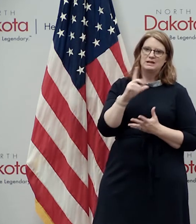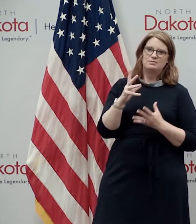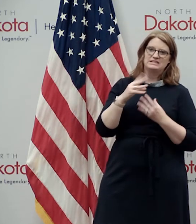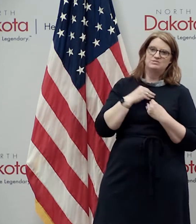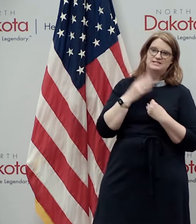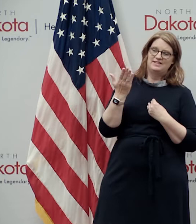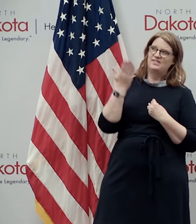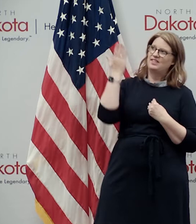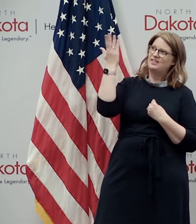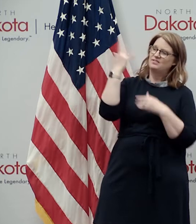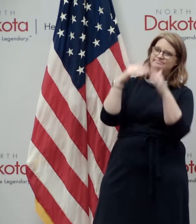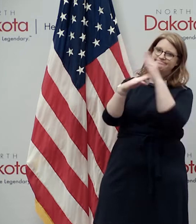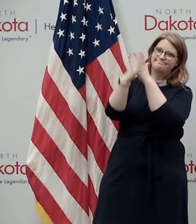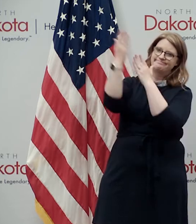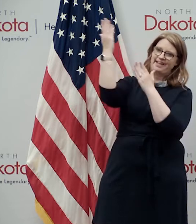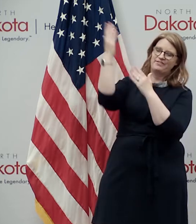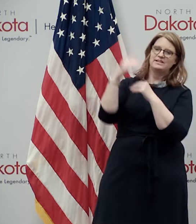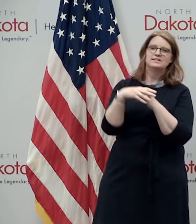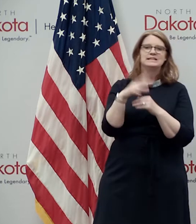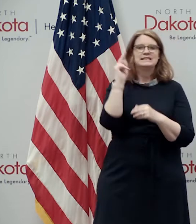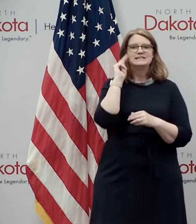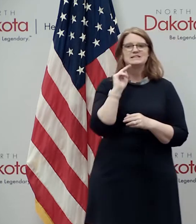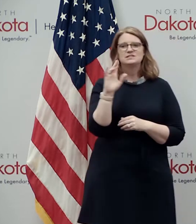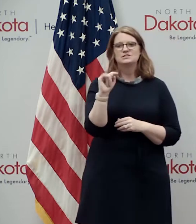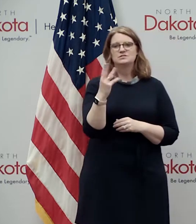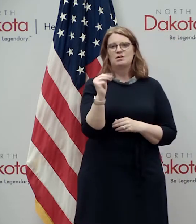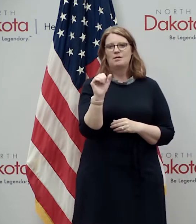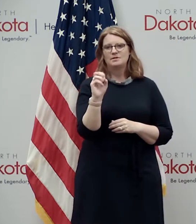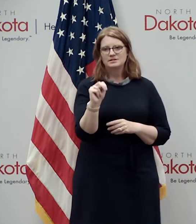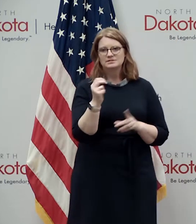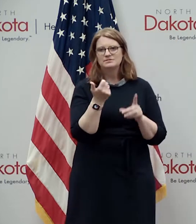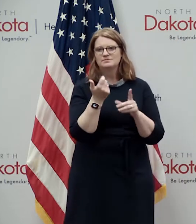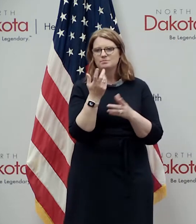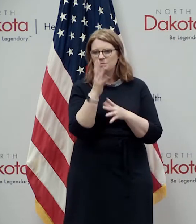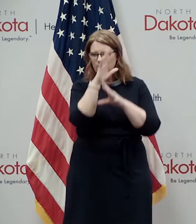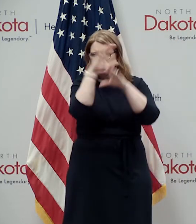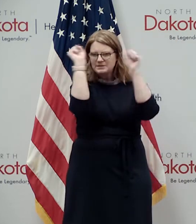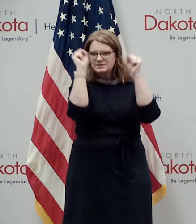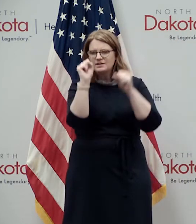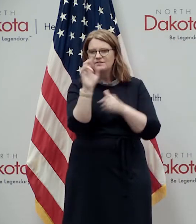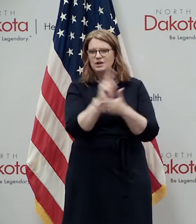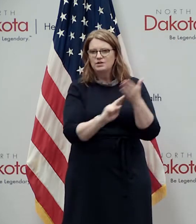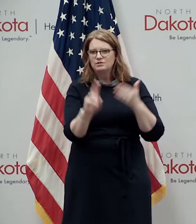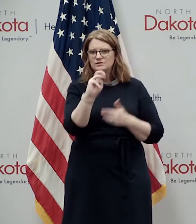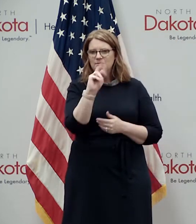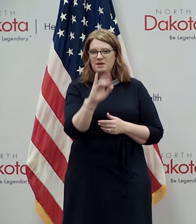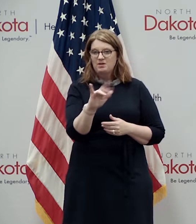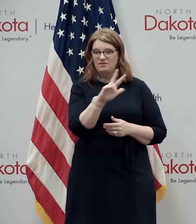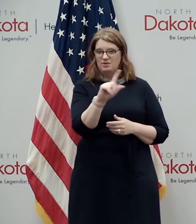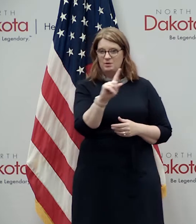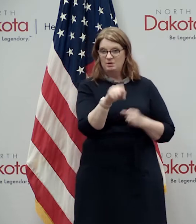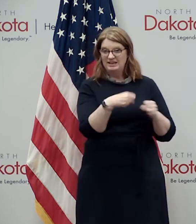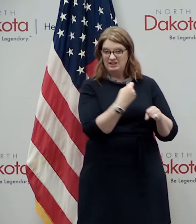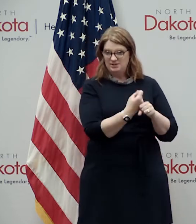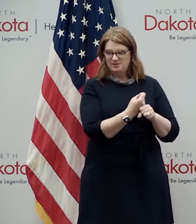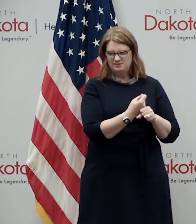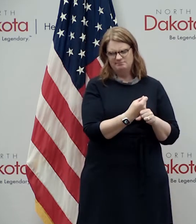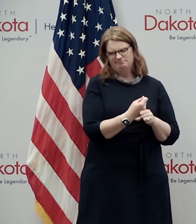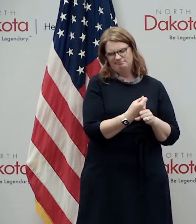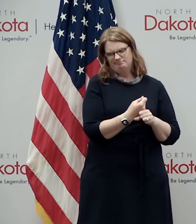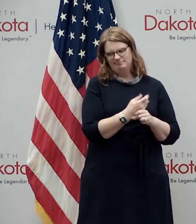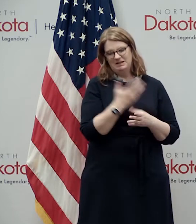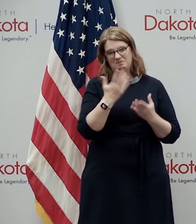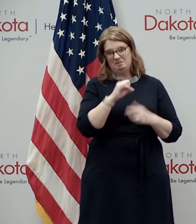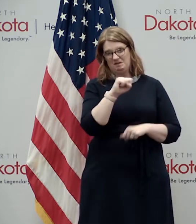uh sister thomas uh was the president of university of mary for 31 years at the time that may have been a record in the country for